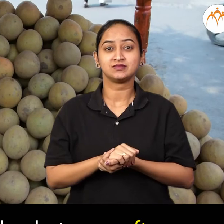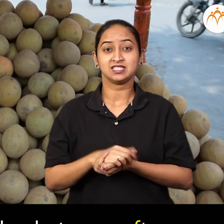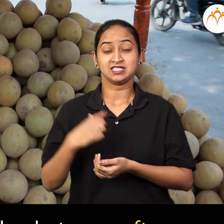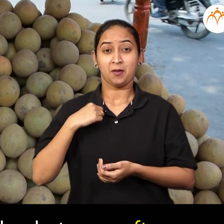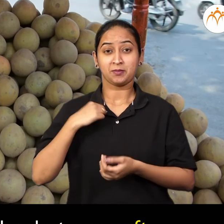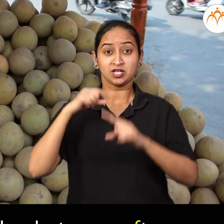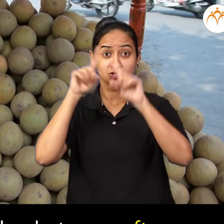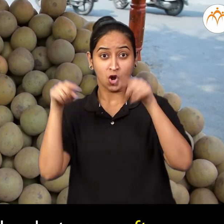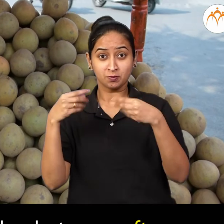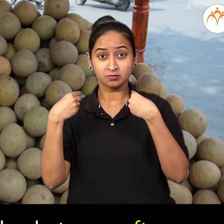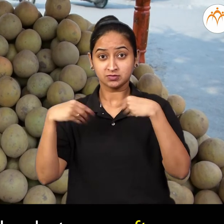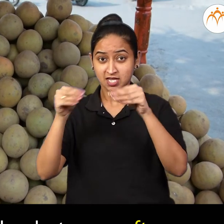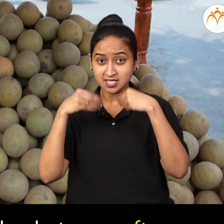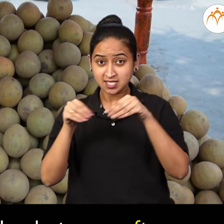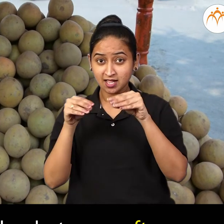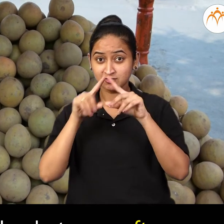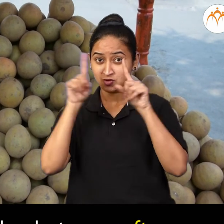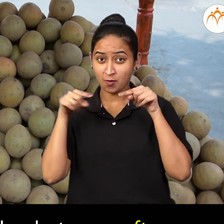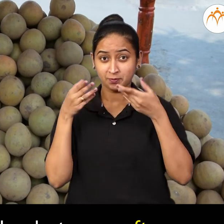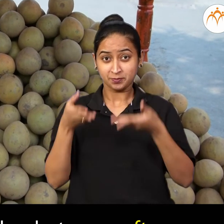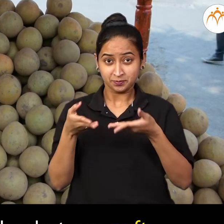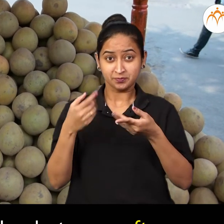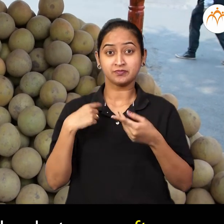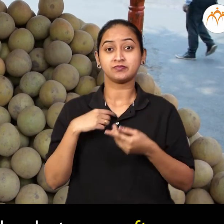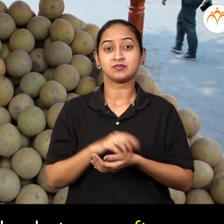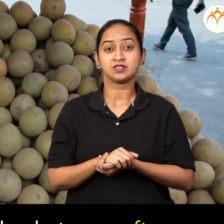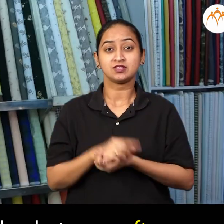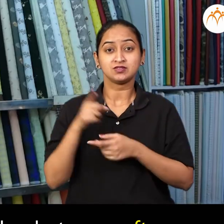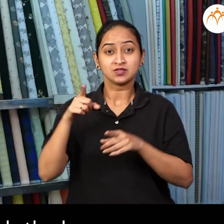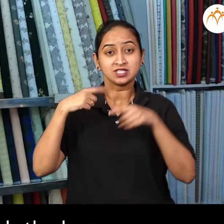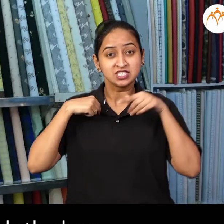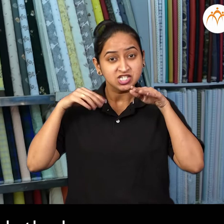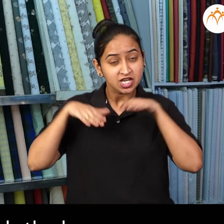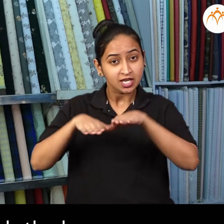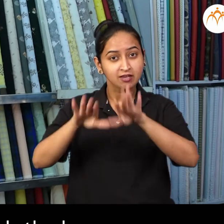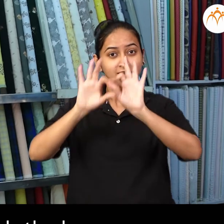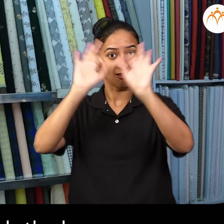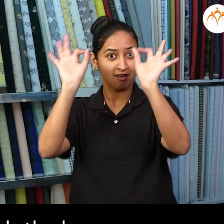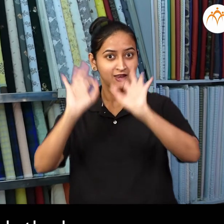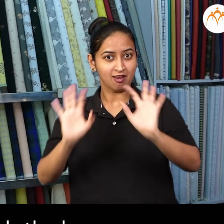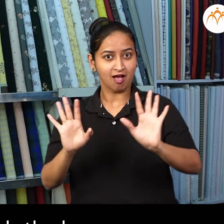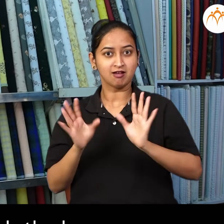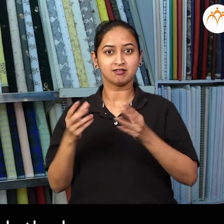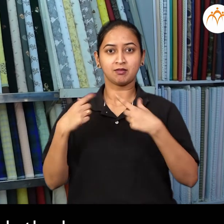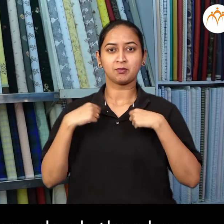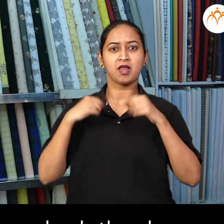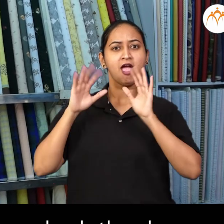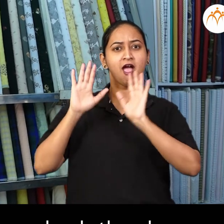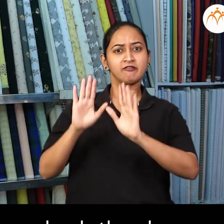in that basket are soft This is a cloth shop You also